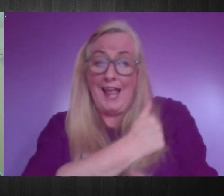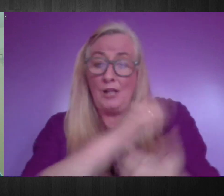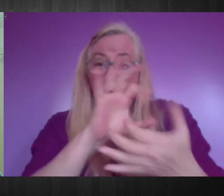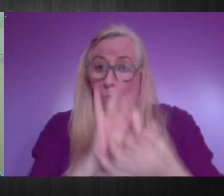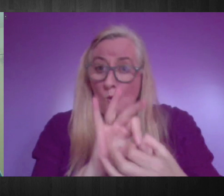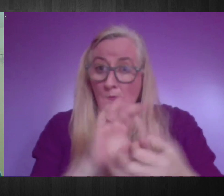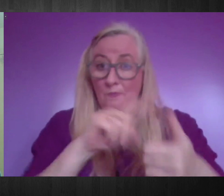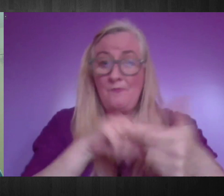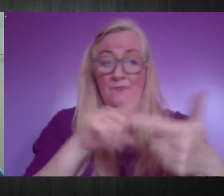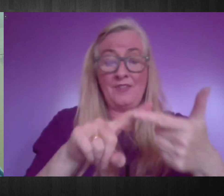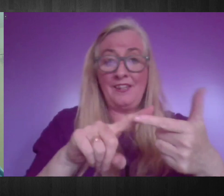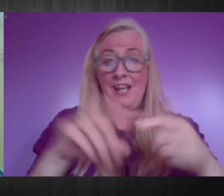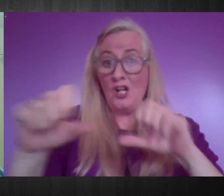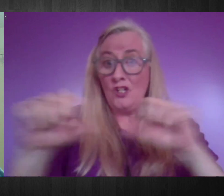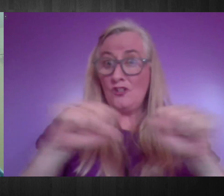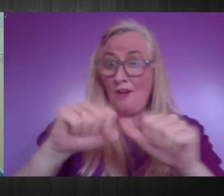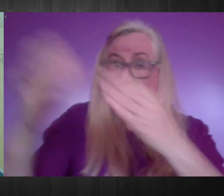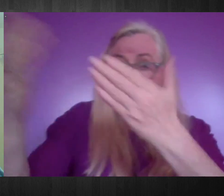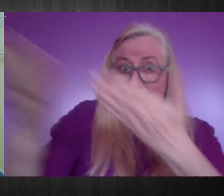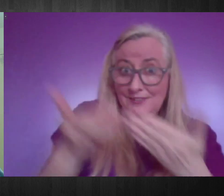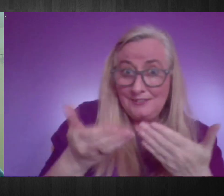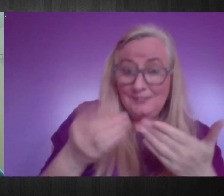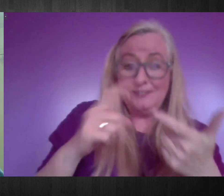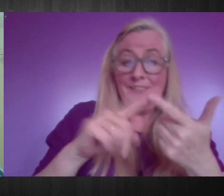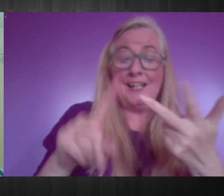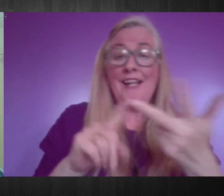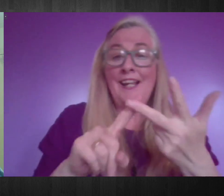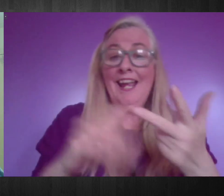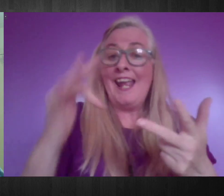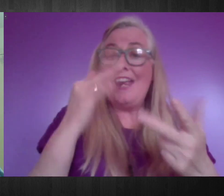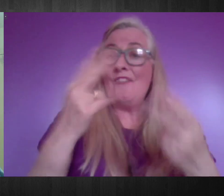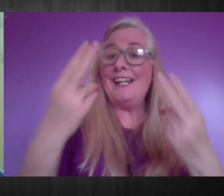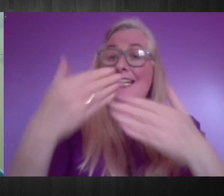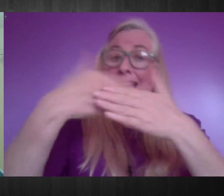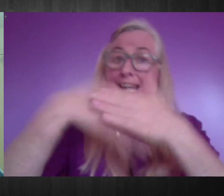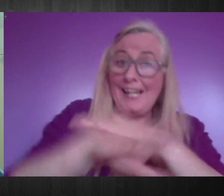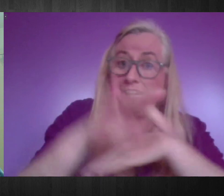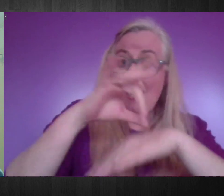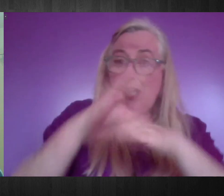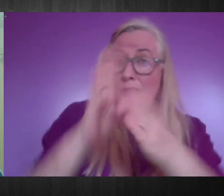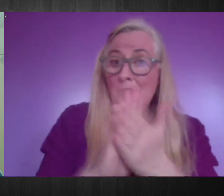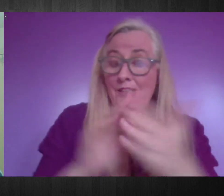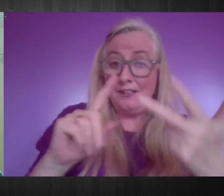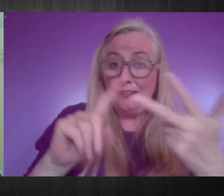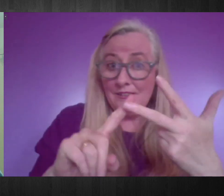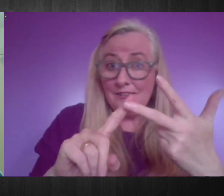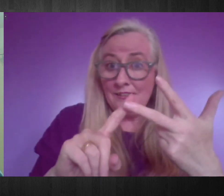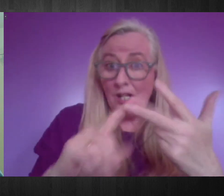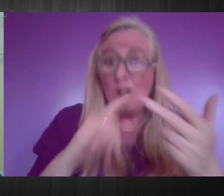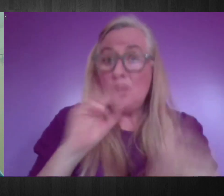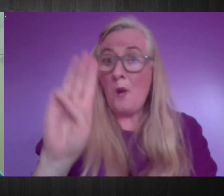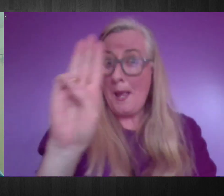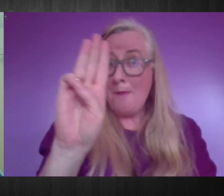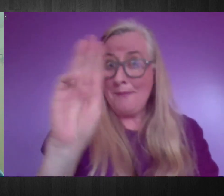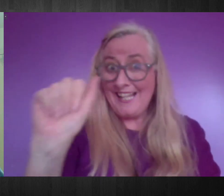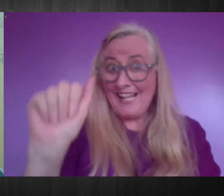but also if you are required inpatient hospital care that, you know, a personal assistant needs needs to be there to